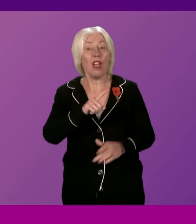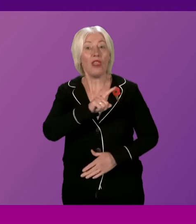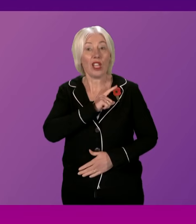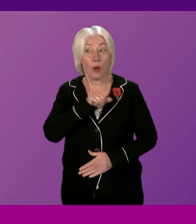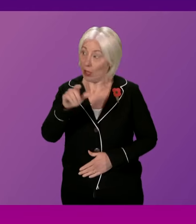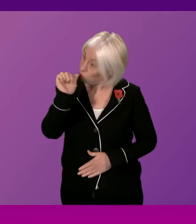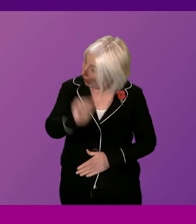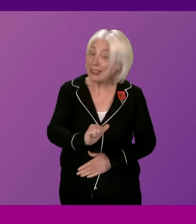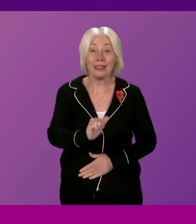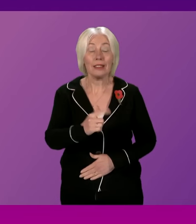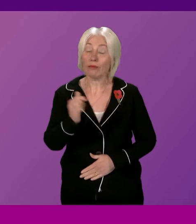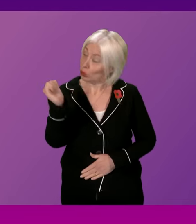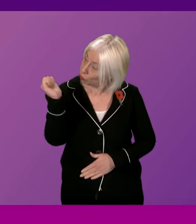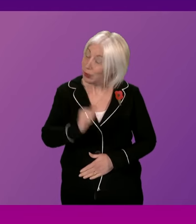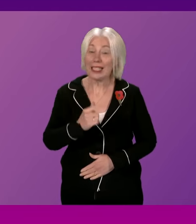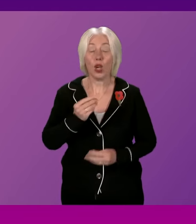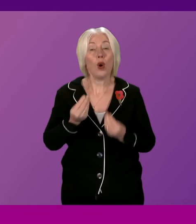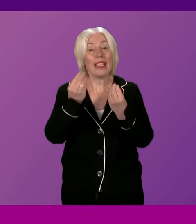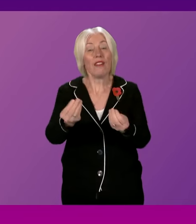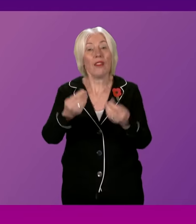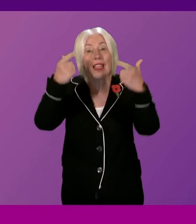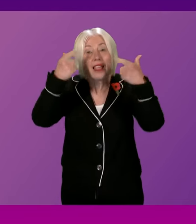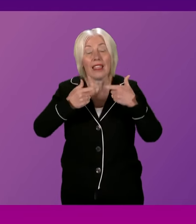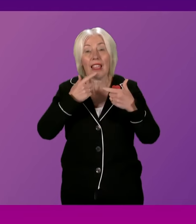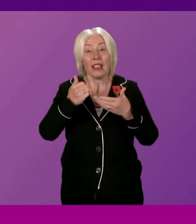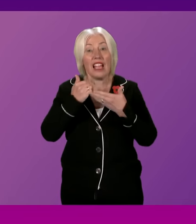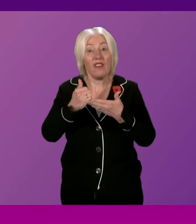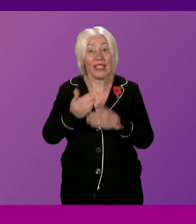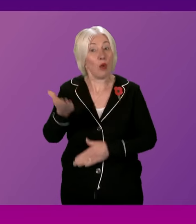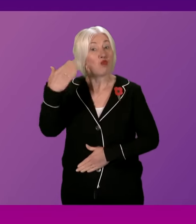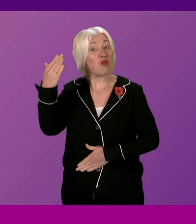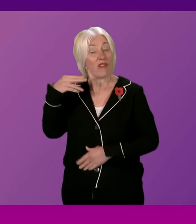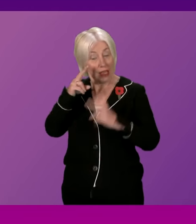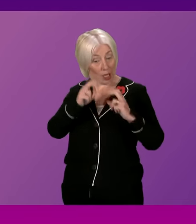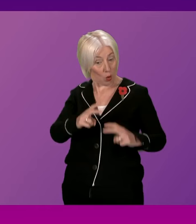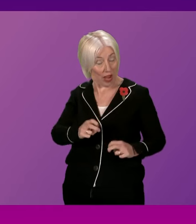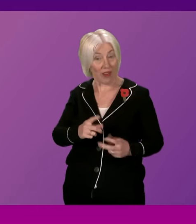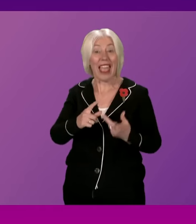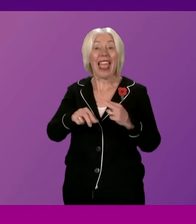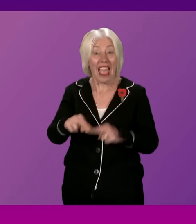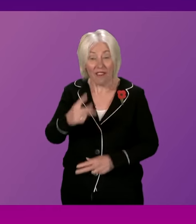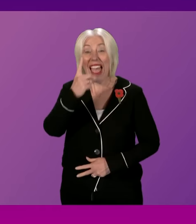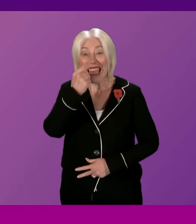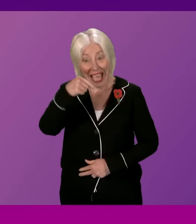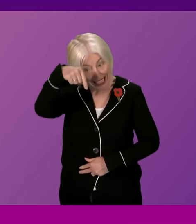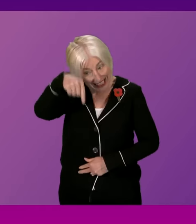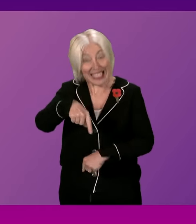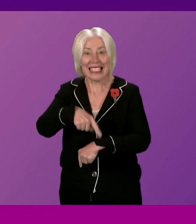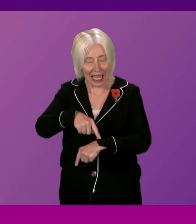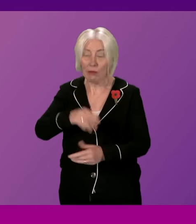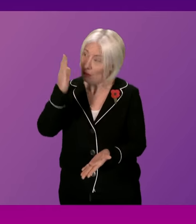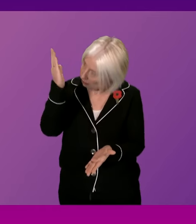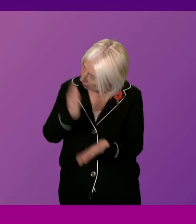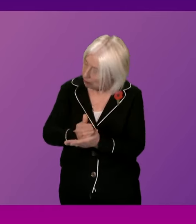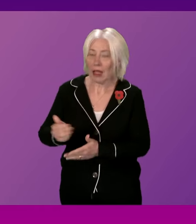he is absolutely right. We have provided legal advice in previous inquiries. Where we can do so in this inquiry, I absolutely expect